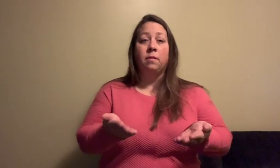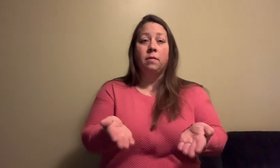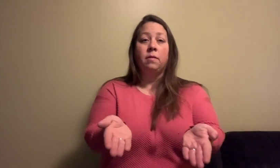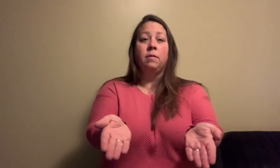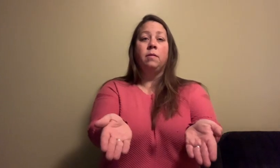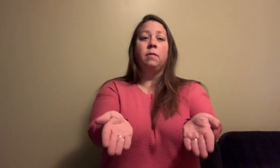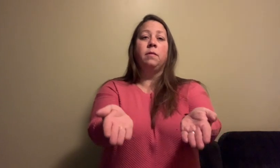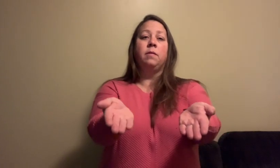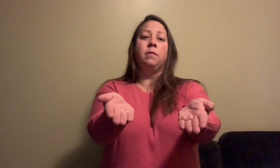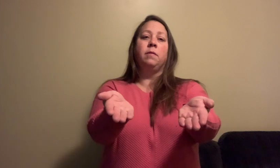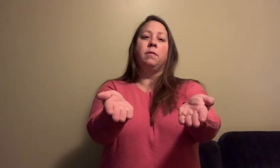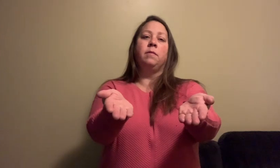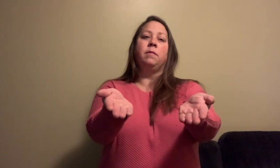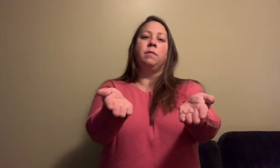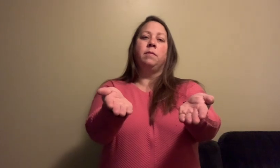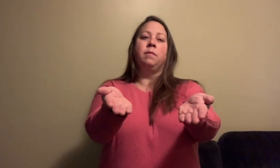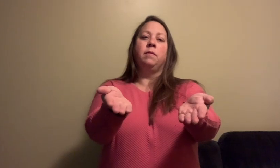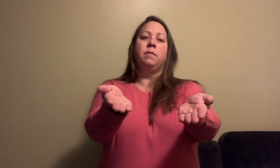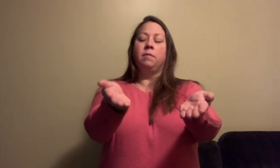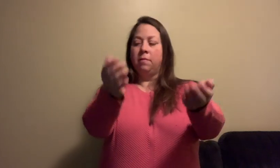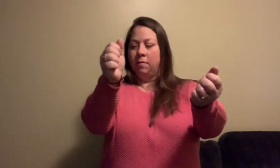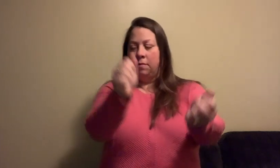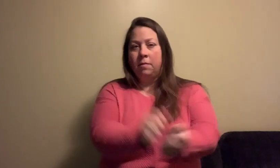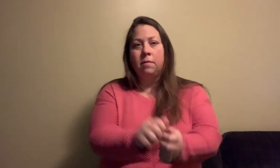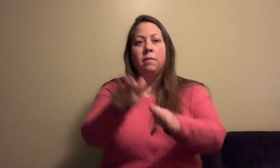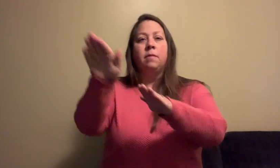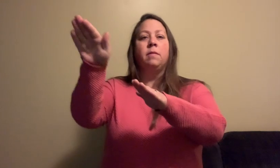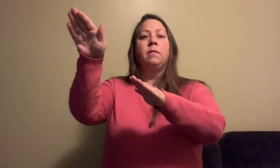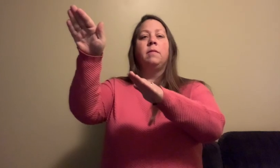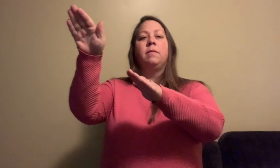One pair of hands formed the mountains